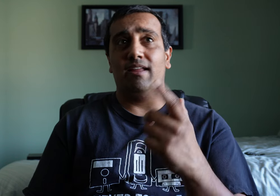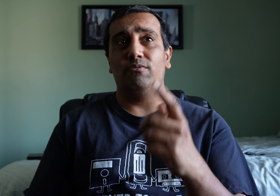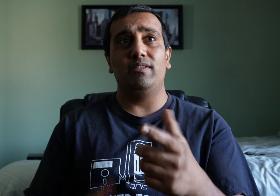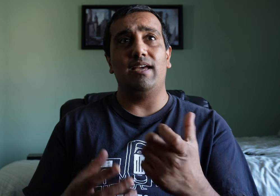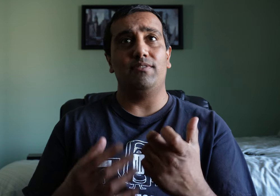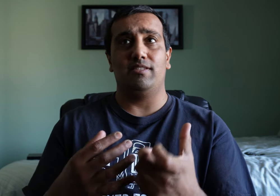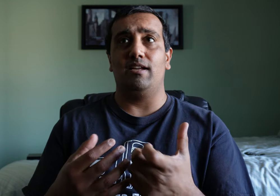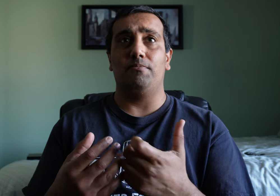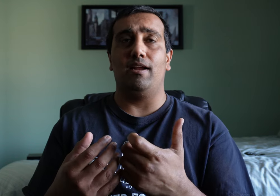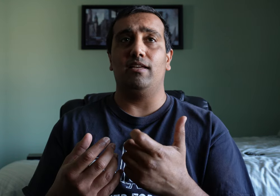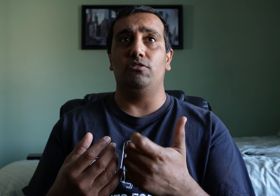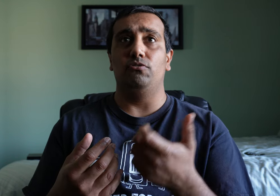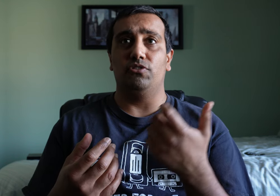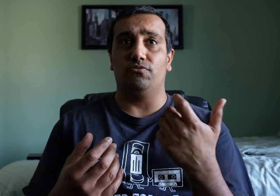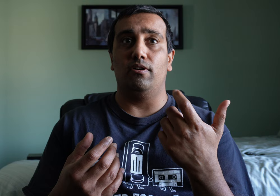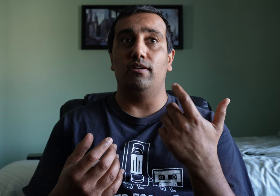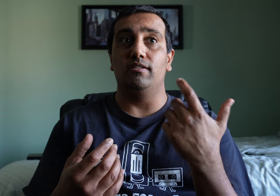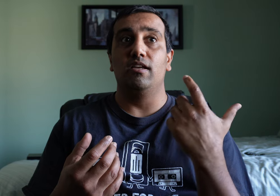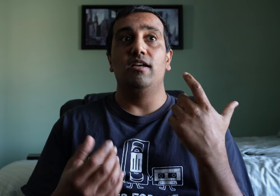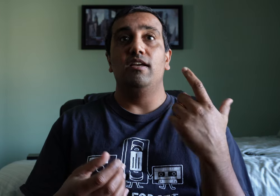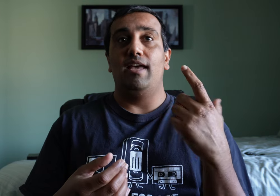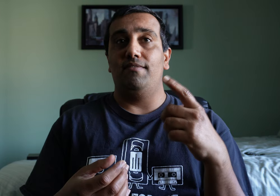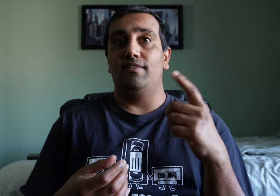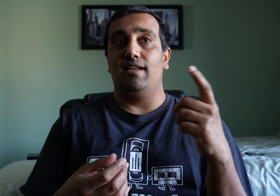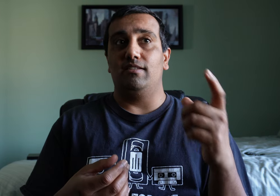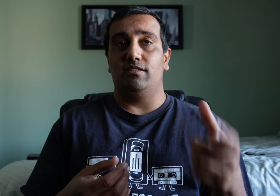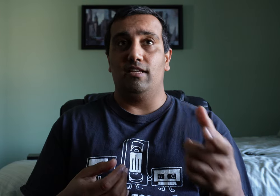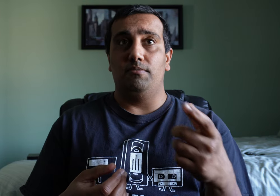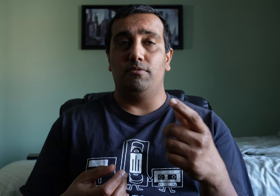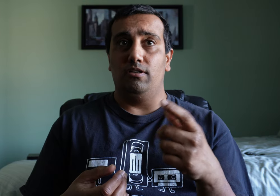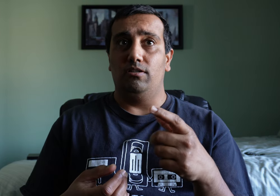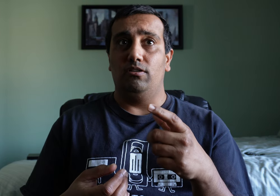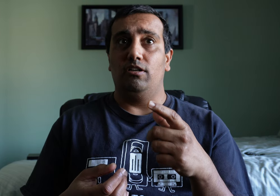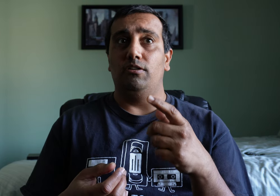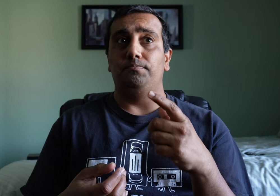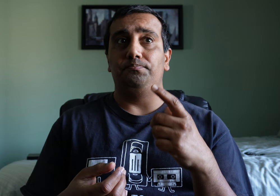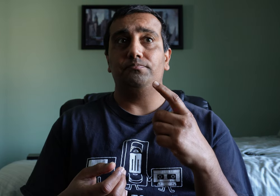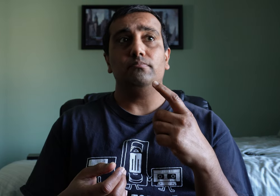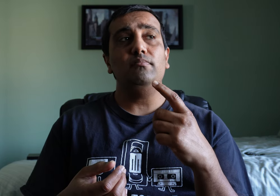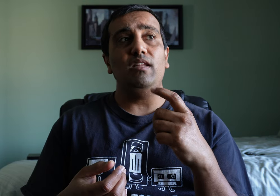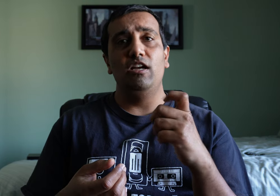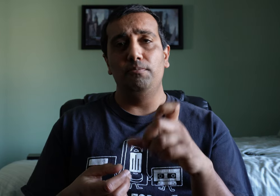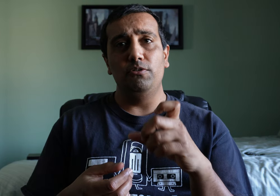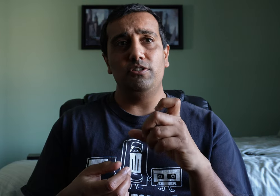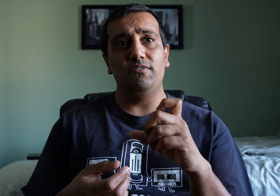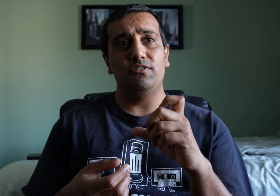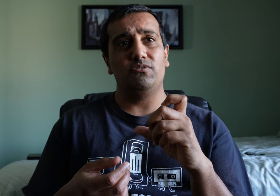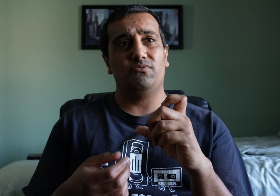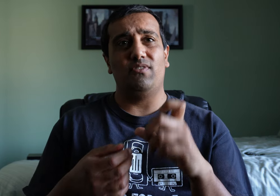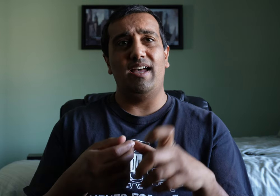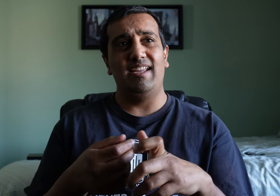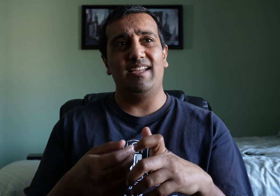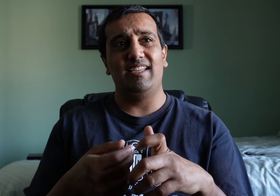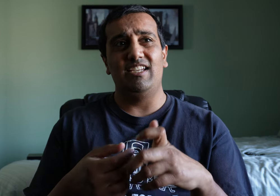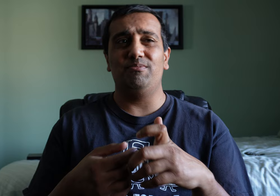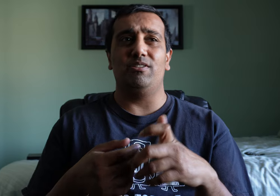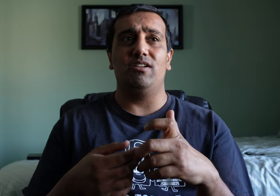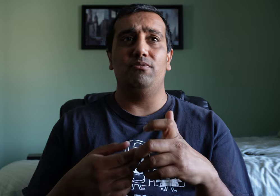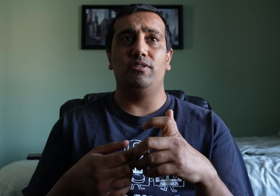I don't really have a setup that I can use as far as having that as a setup to upload stuff is fine, I guess, but it's not really